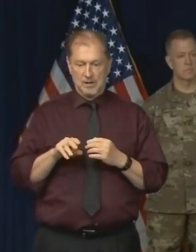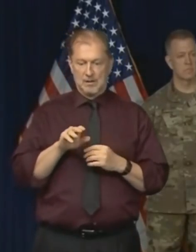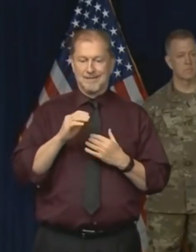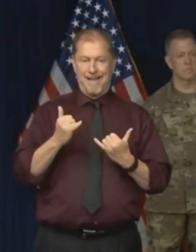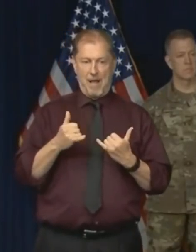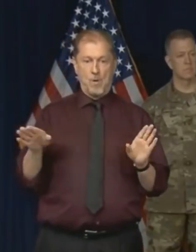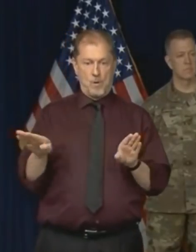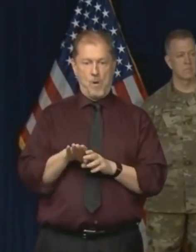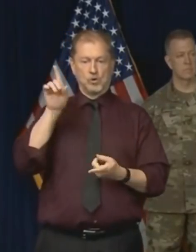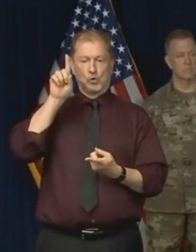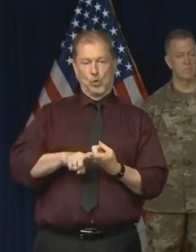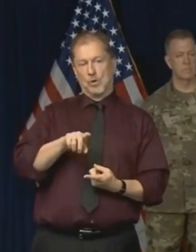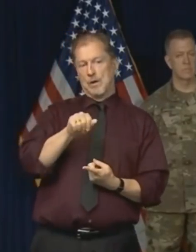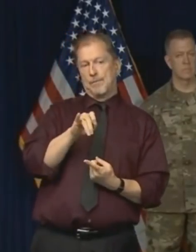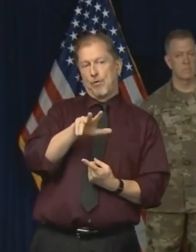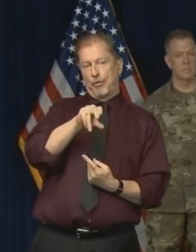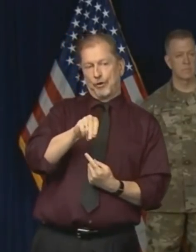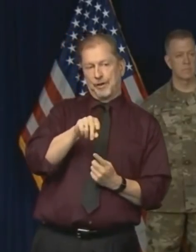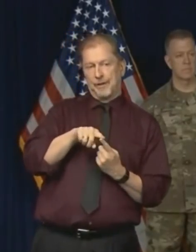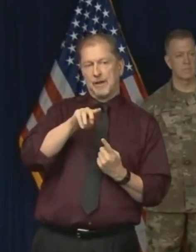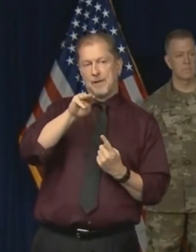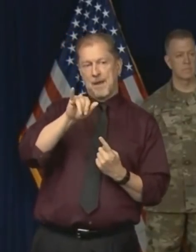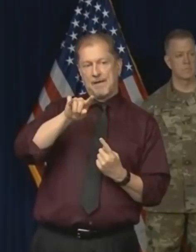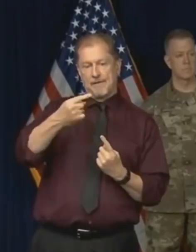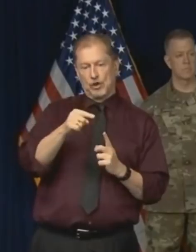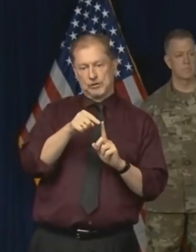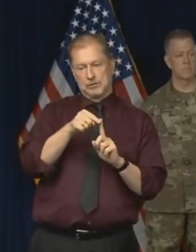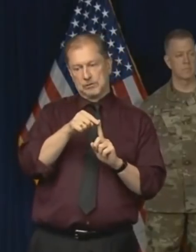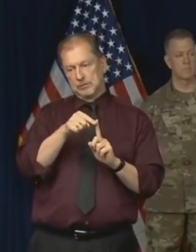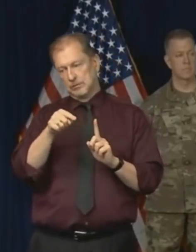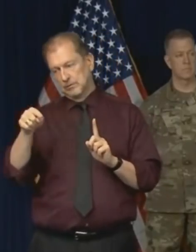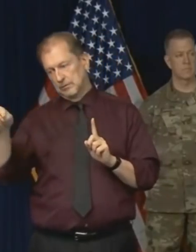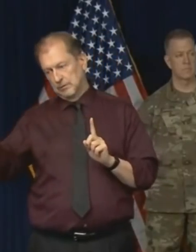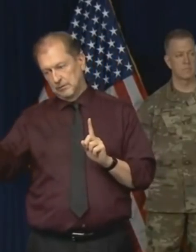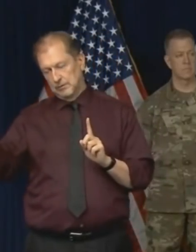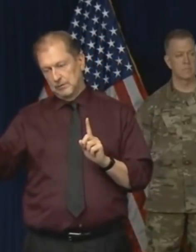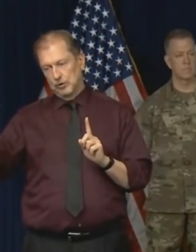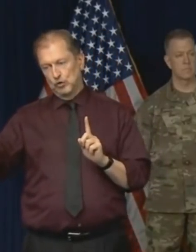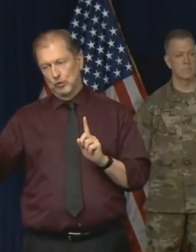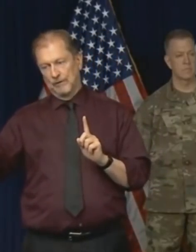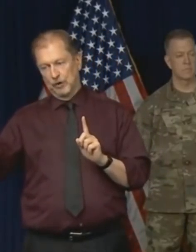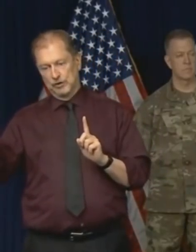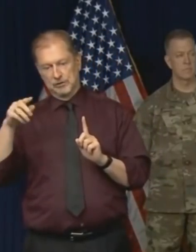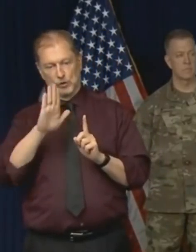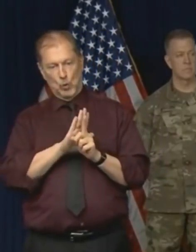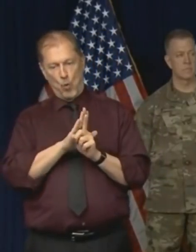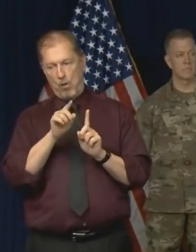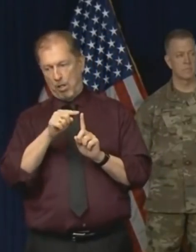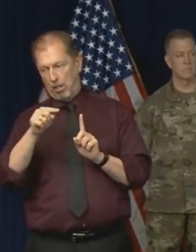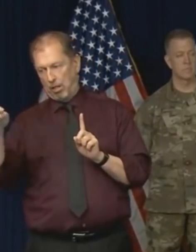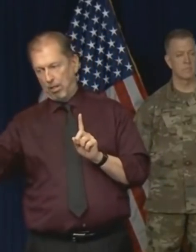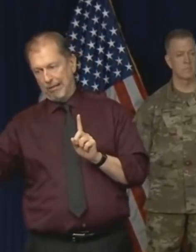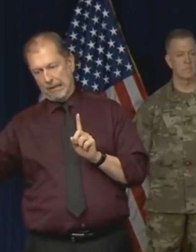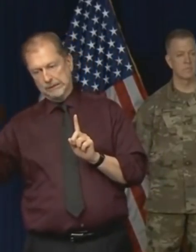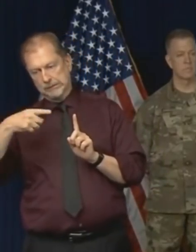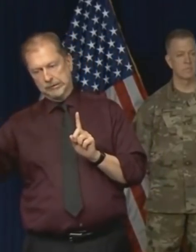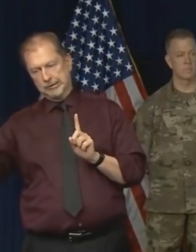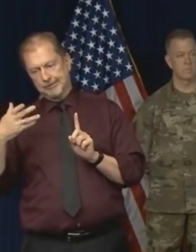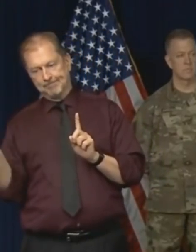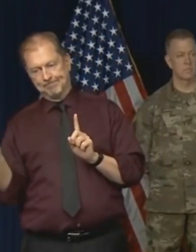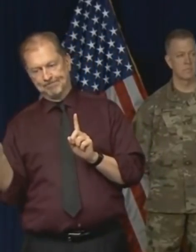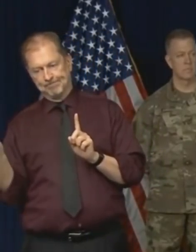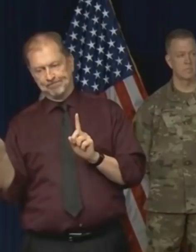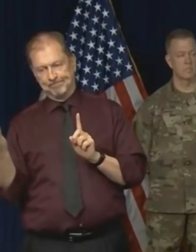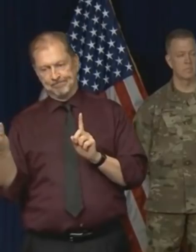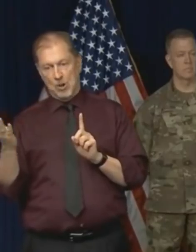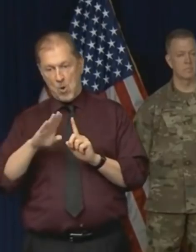date now, and typically schools, you know, might end in the first or second week of June. And so decisions, you know, need to